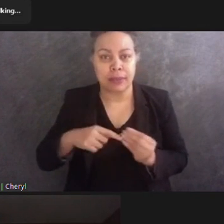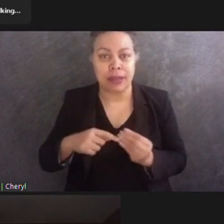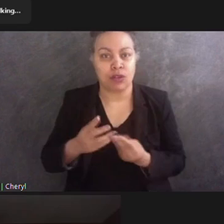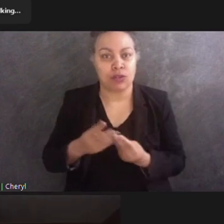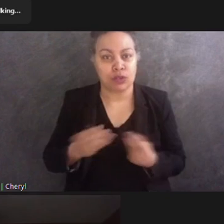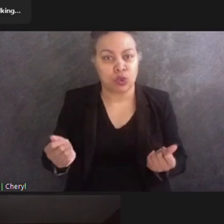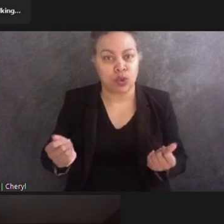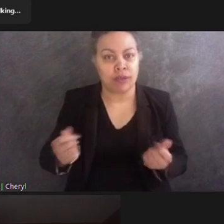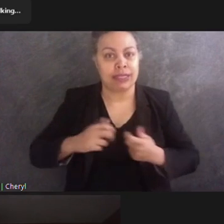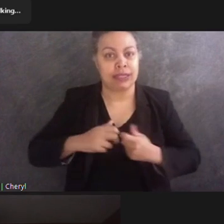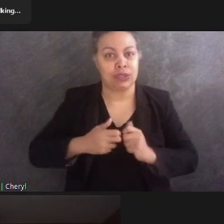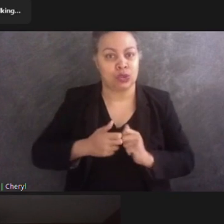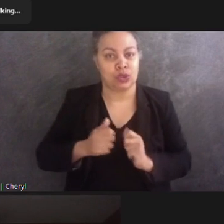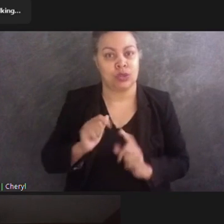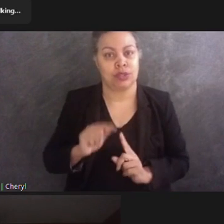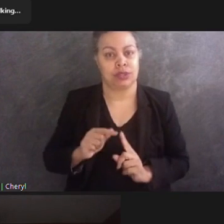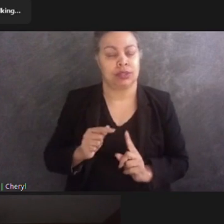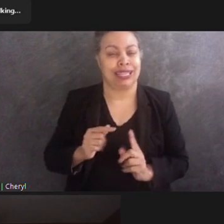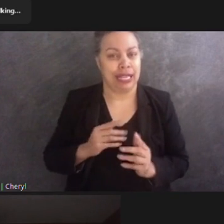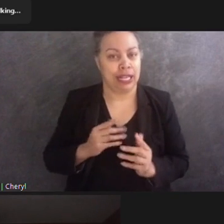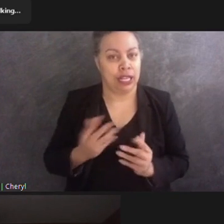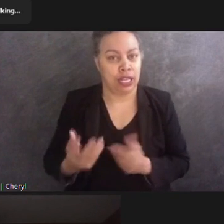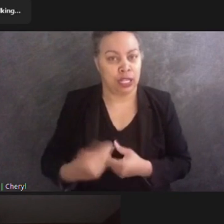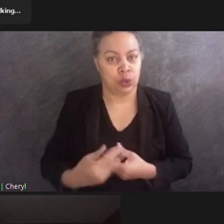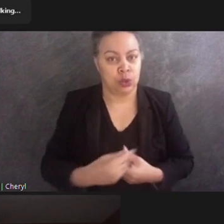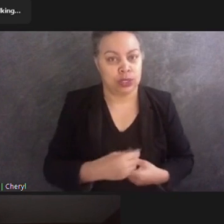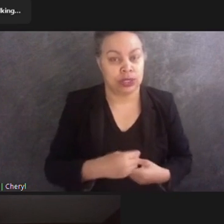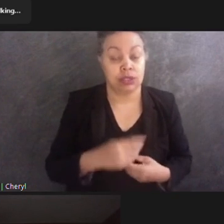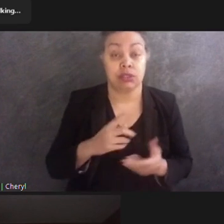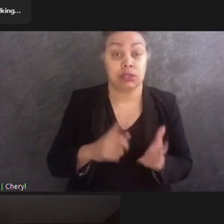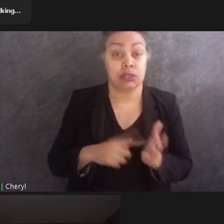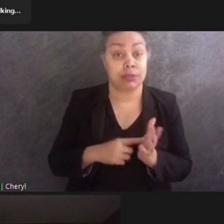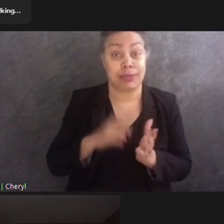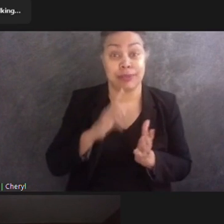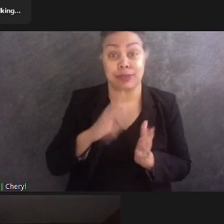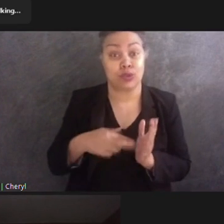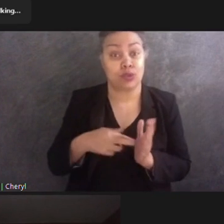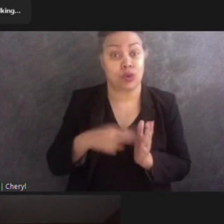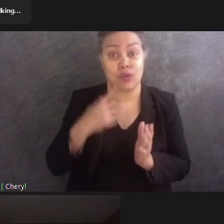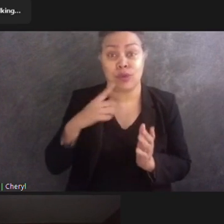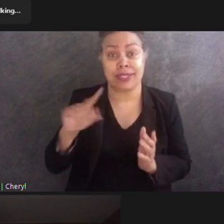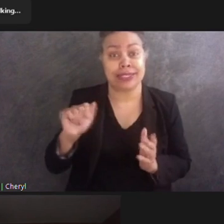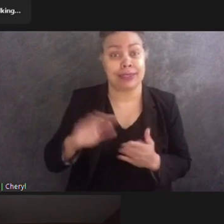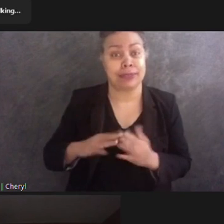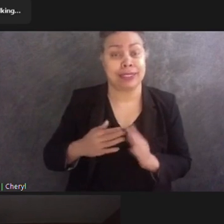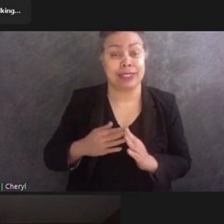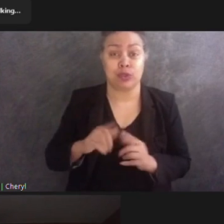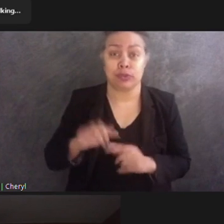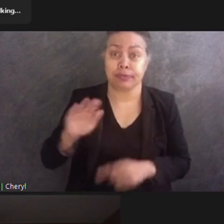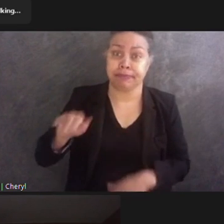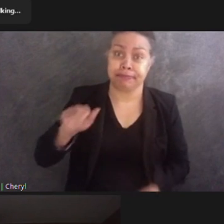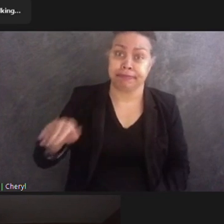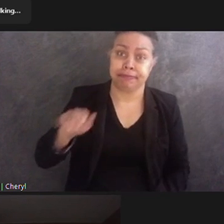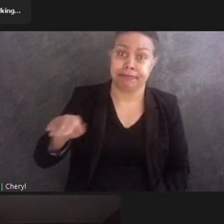sometimes it is the role of the disability community to be the squeaky wheel in the theory that, as